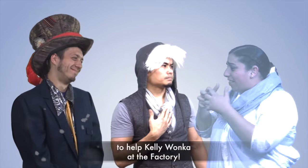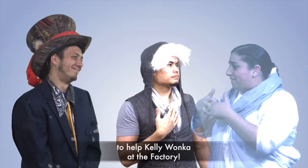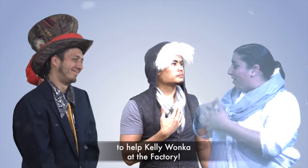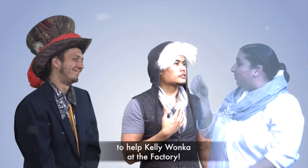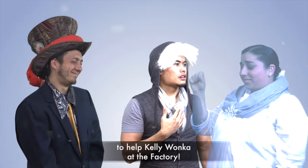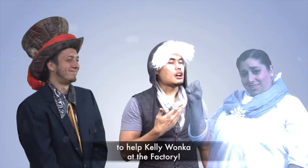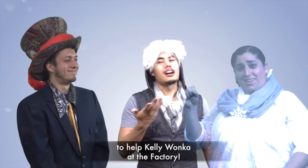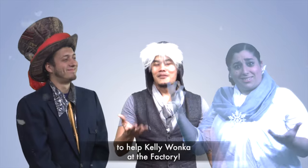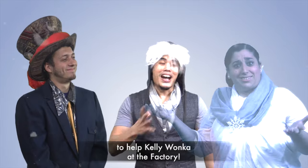At the factory.